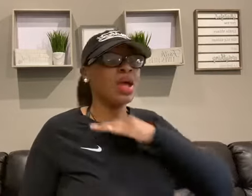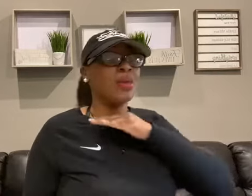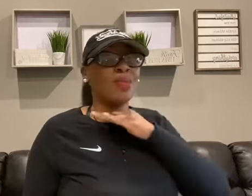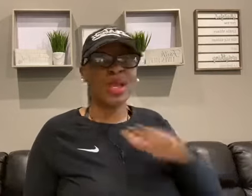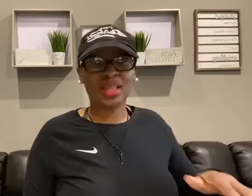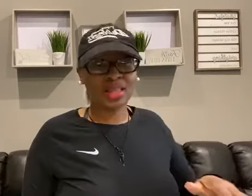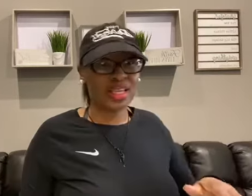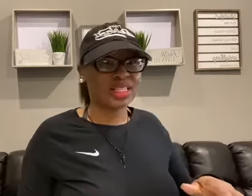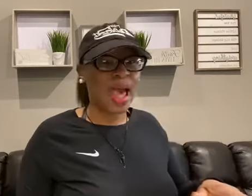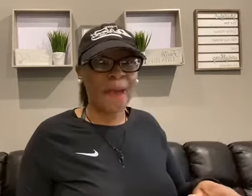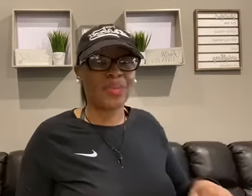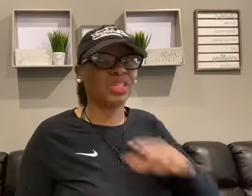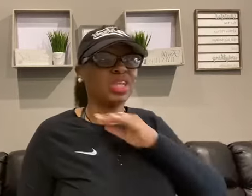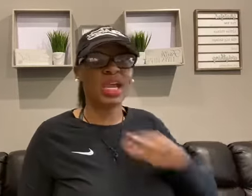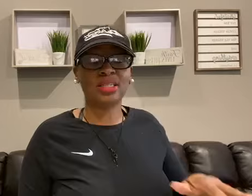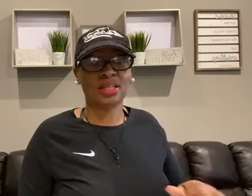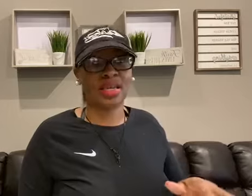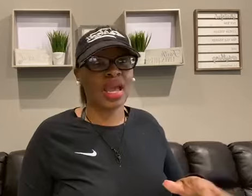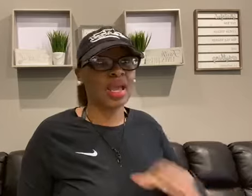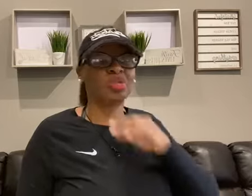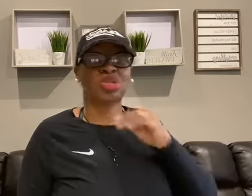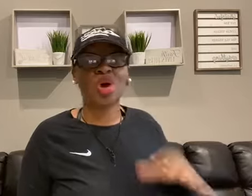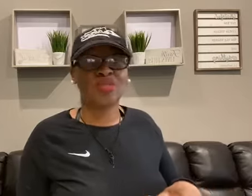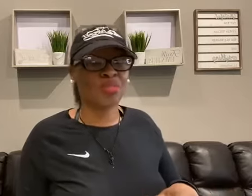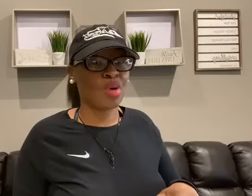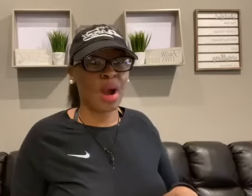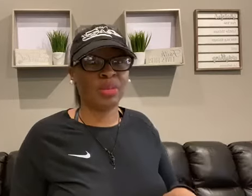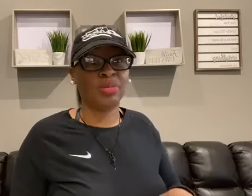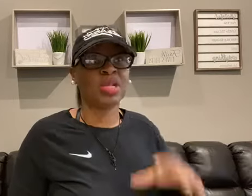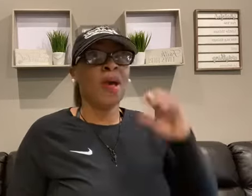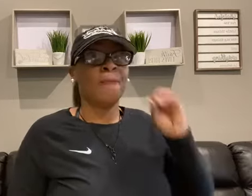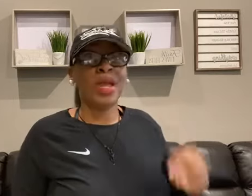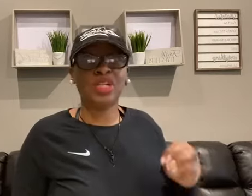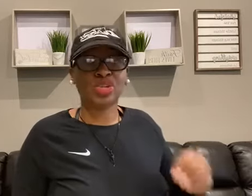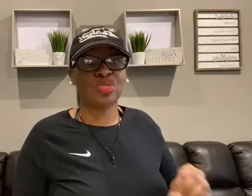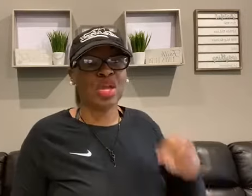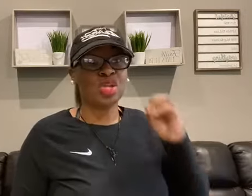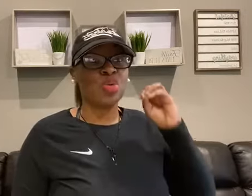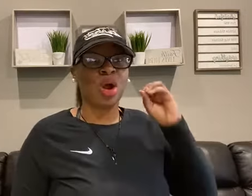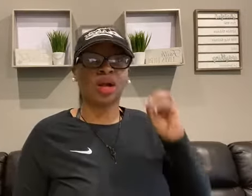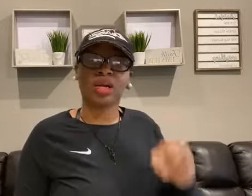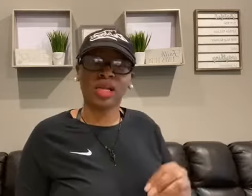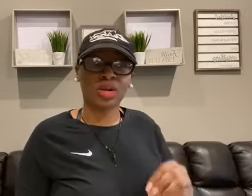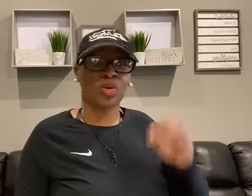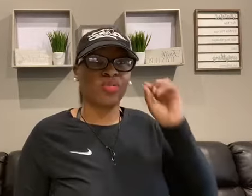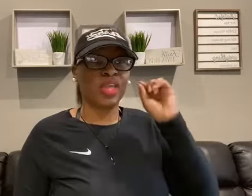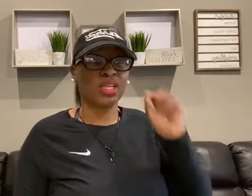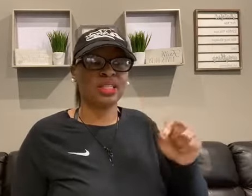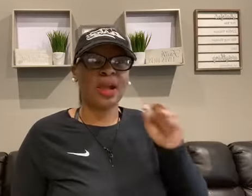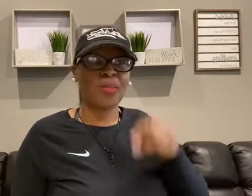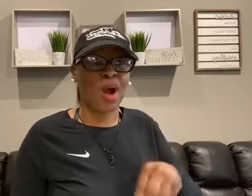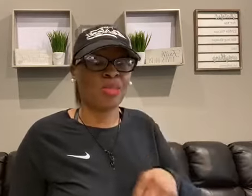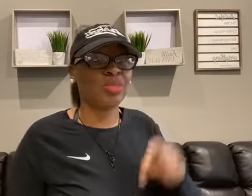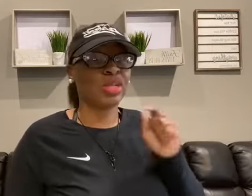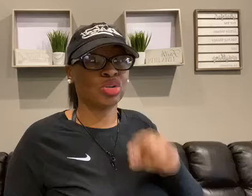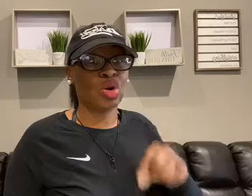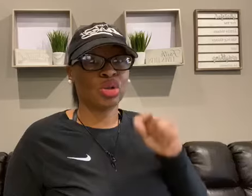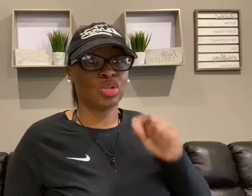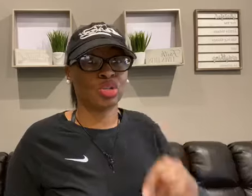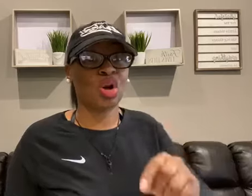making things happen, changing the game, solving problems, make sure that you are clear on the exact problem that you're called to